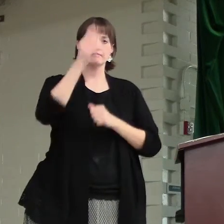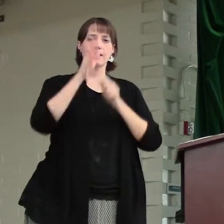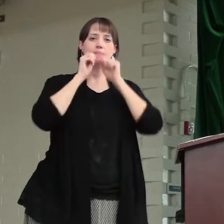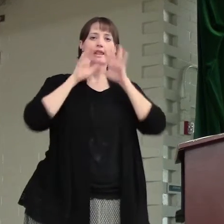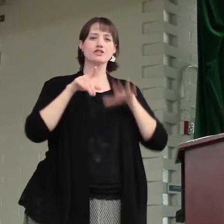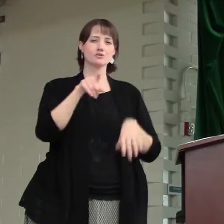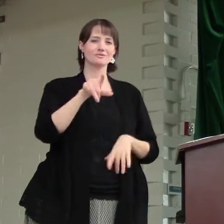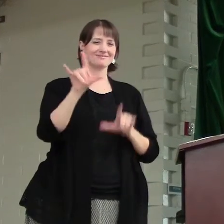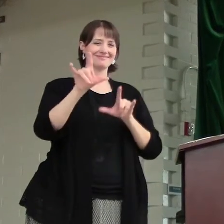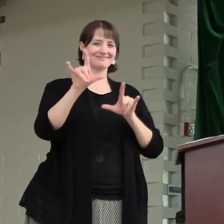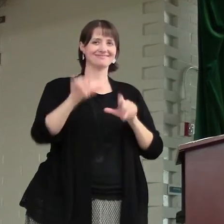It's